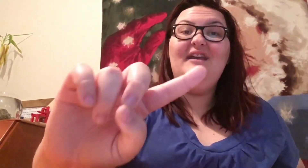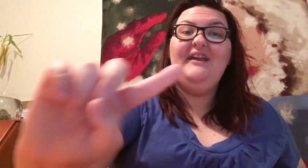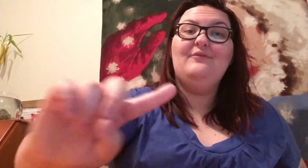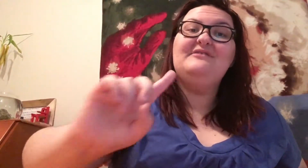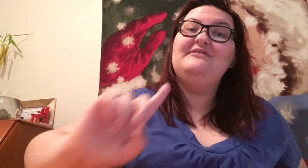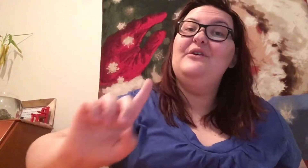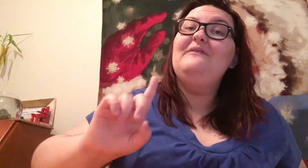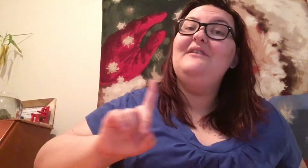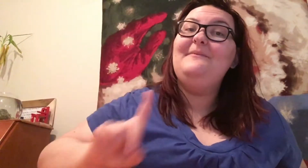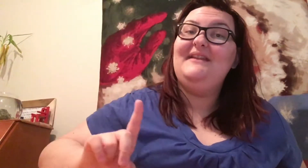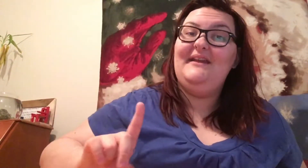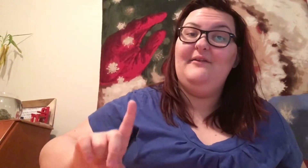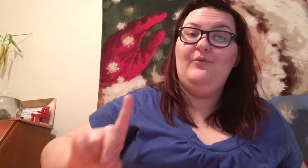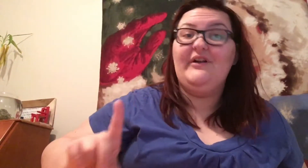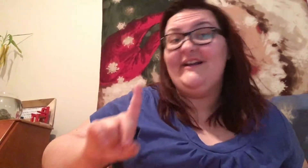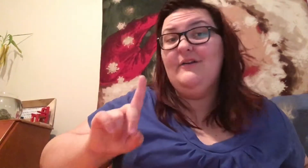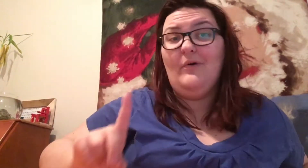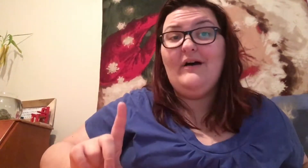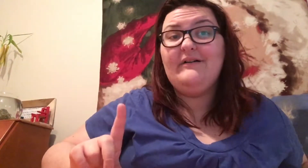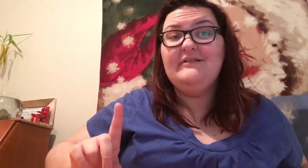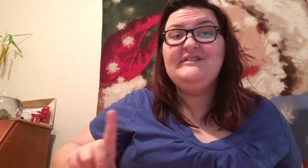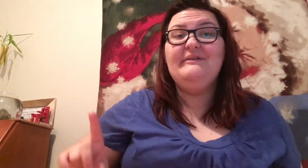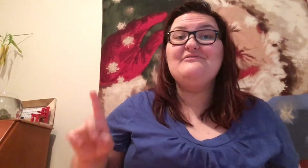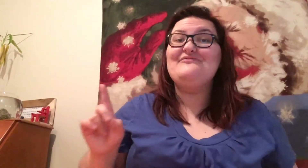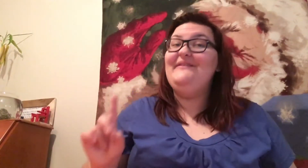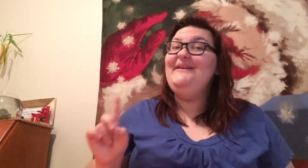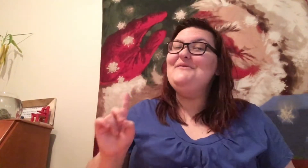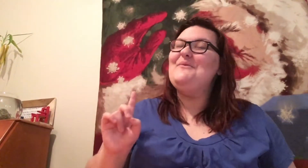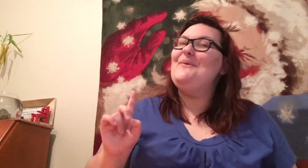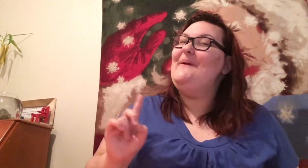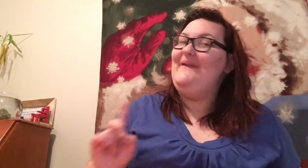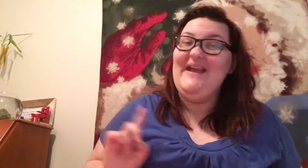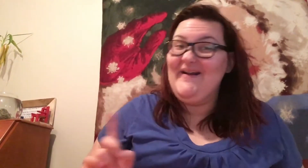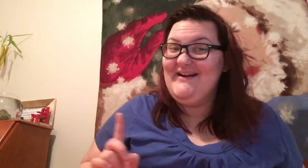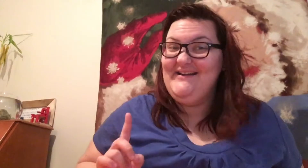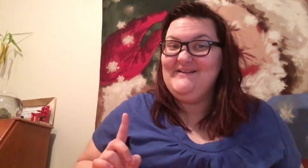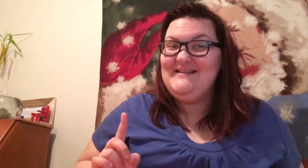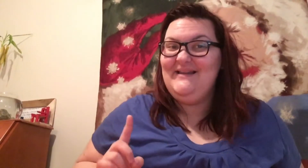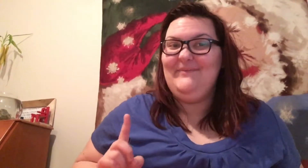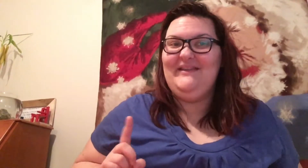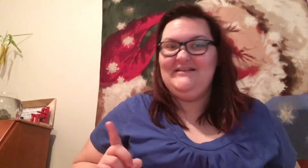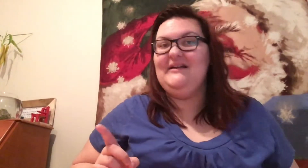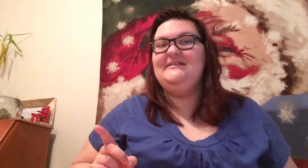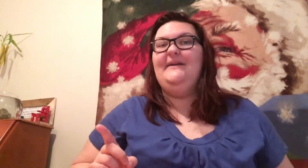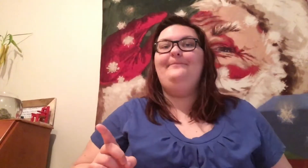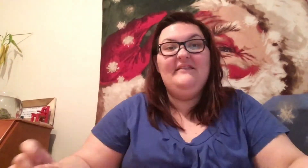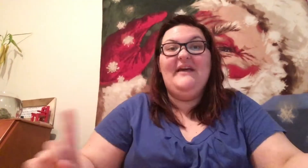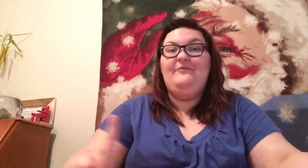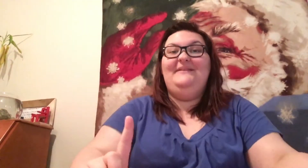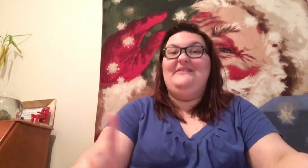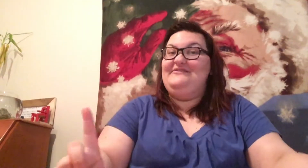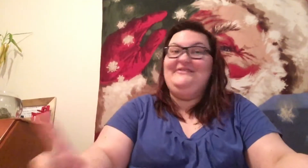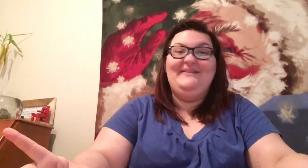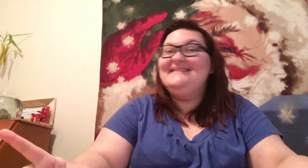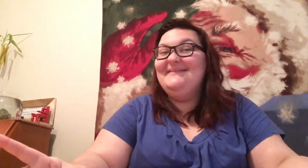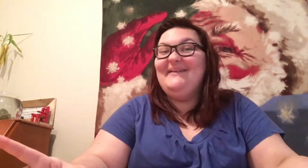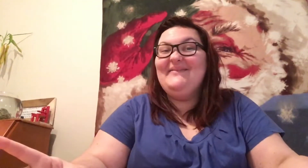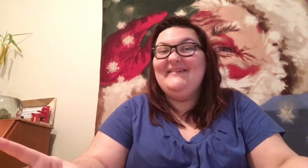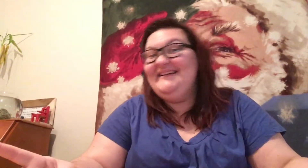day, it was so limited of where I could walk. So it really, really hurt, and I was limping the entire time. That would be another story to him, by the way.